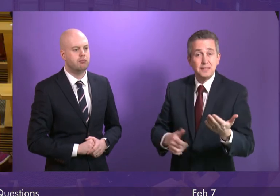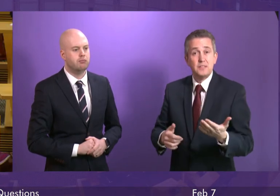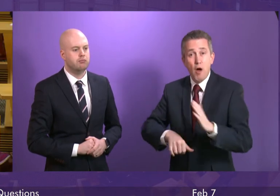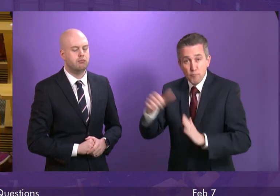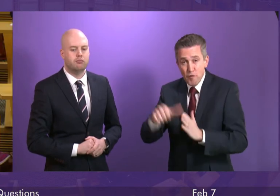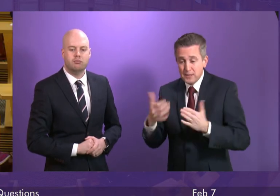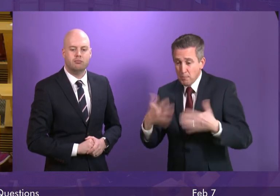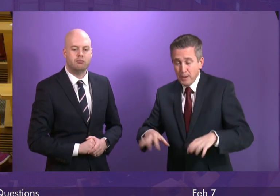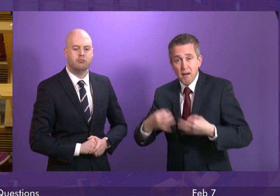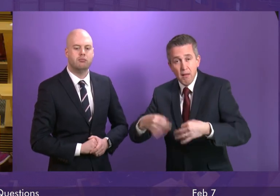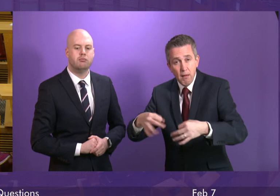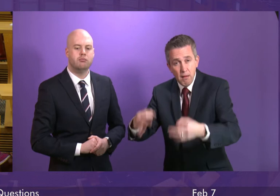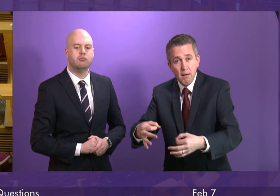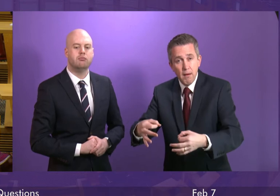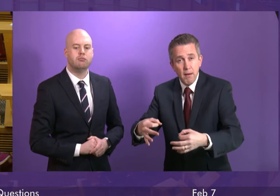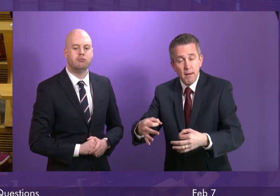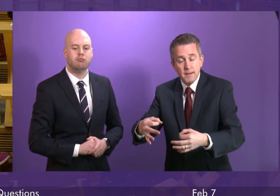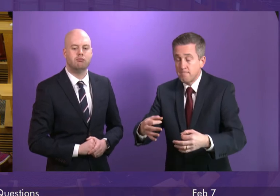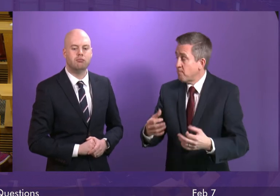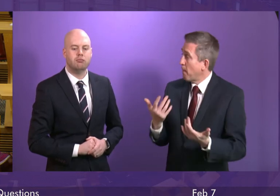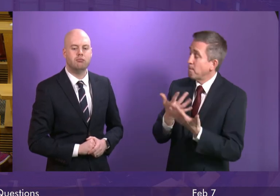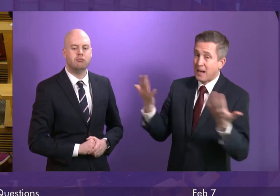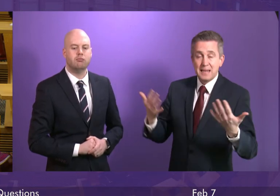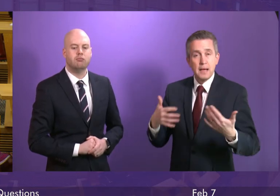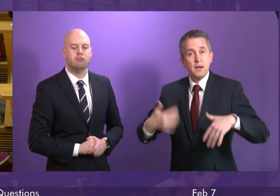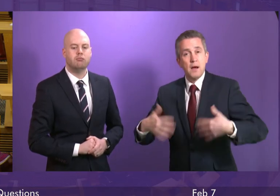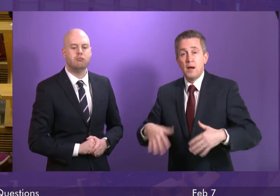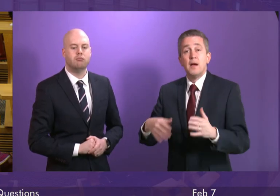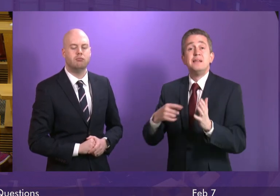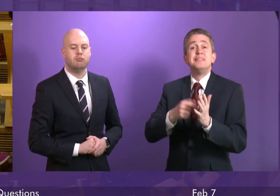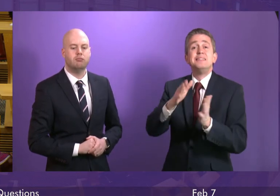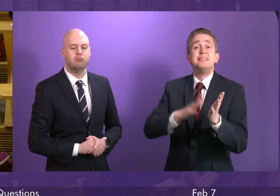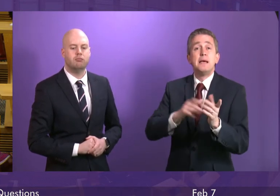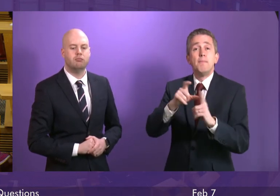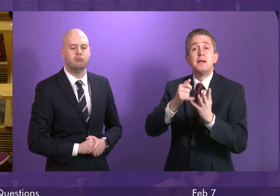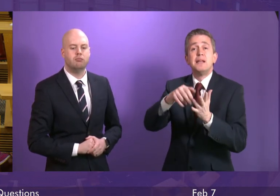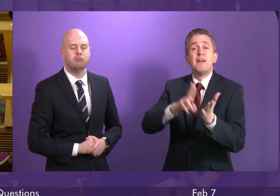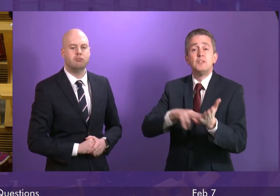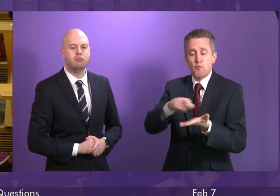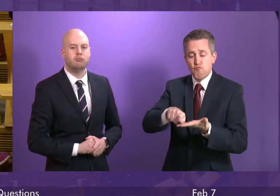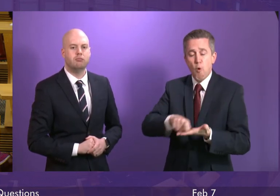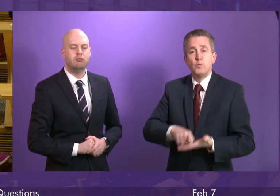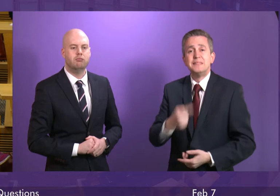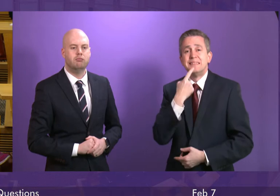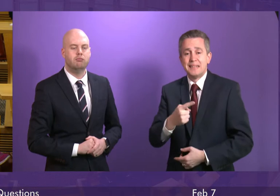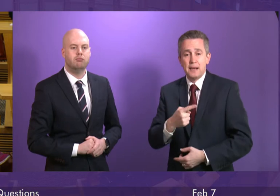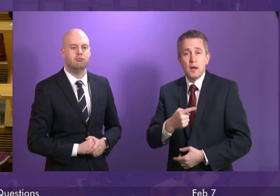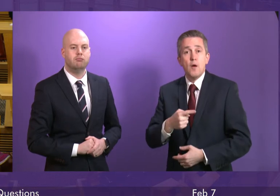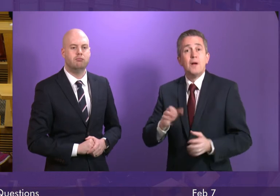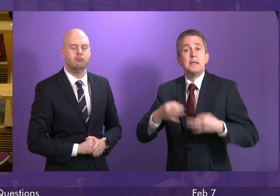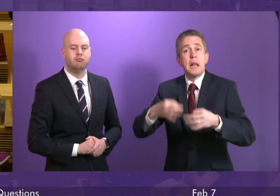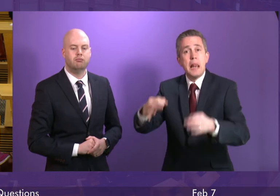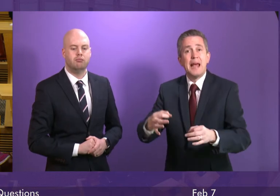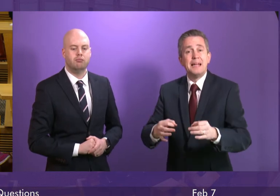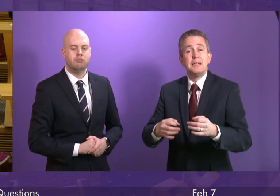the country. And there is a human cost as well. Well, Tim Davison went on to say that delayed discharge means, and I quote,